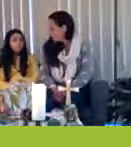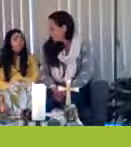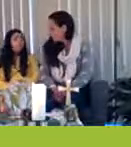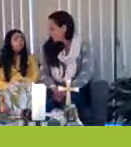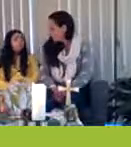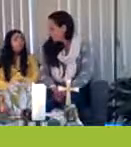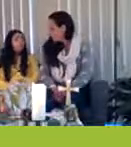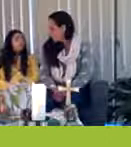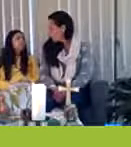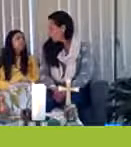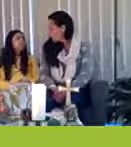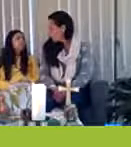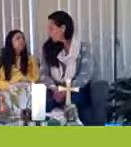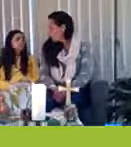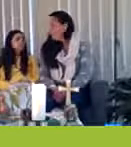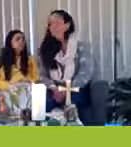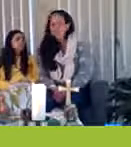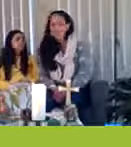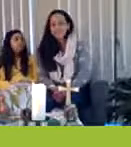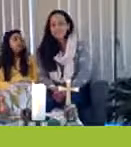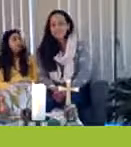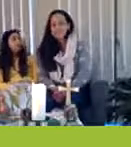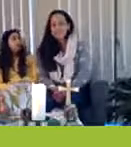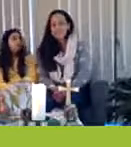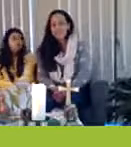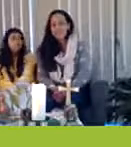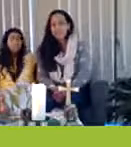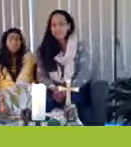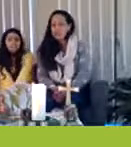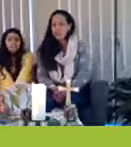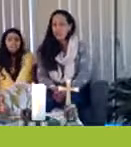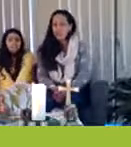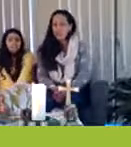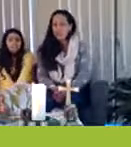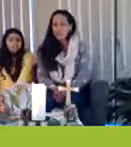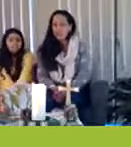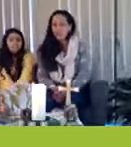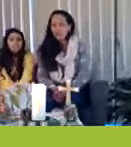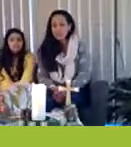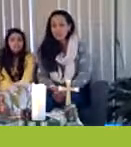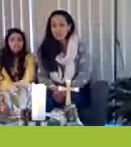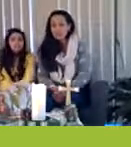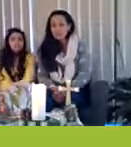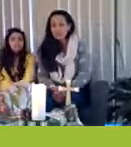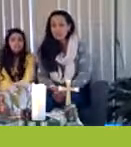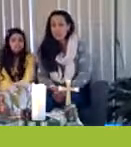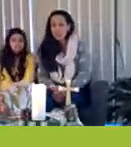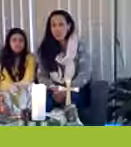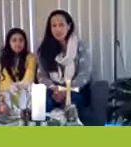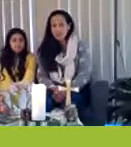Upset, sad, disappointed and worried. I think he lived through all those things as well. Absolutely.